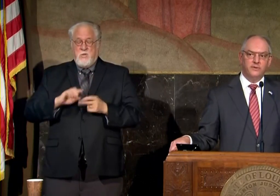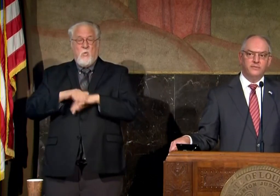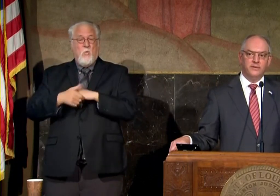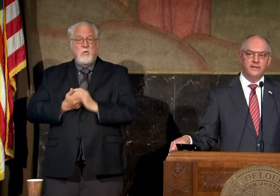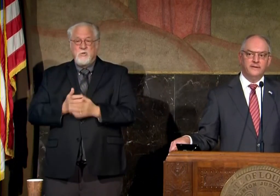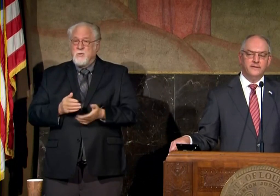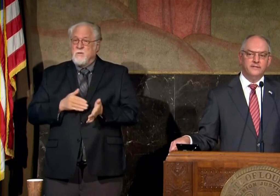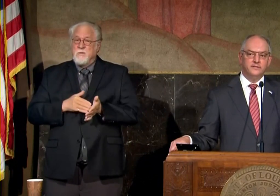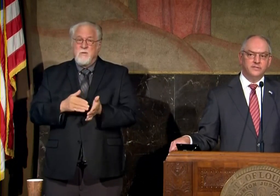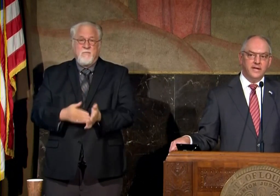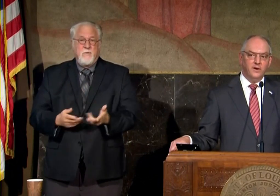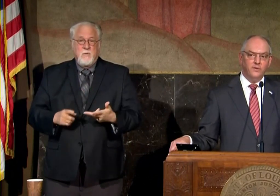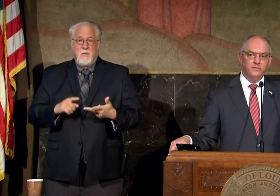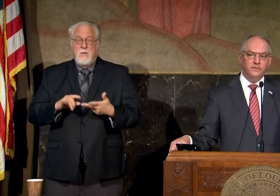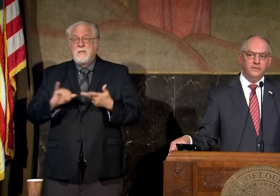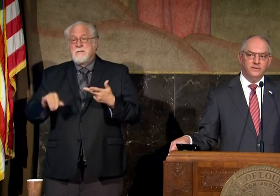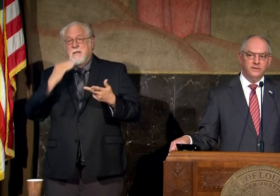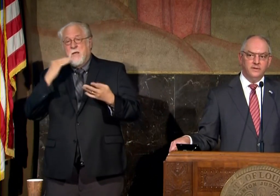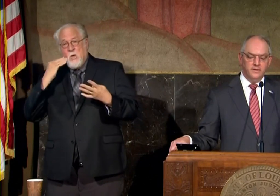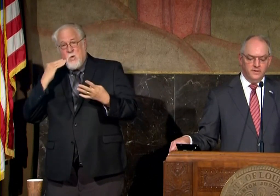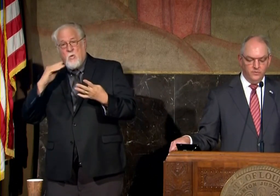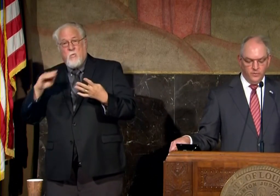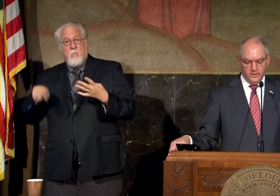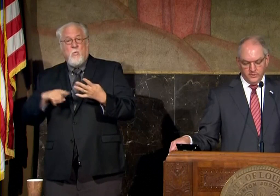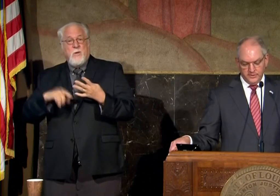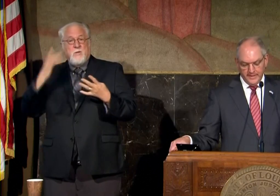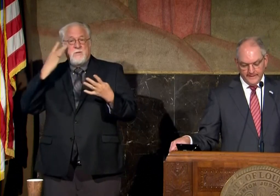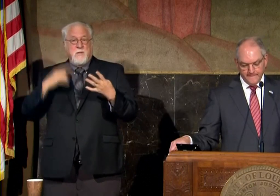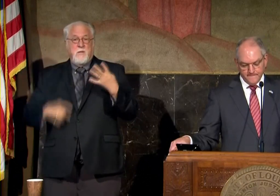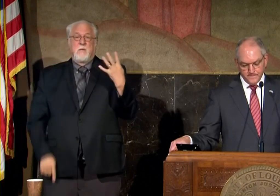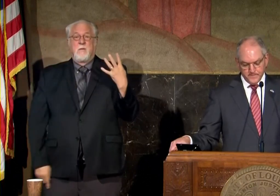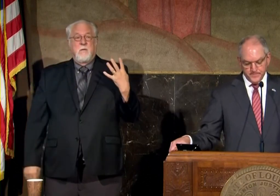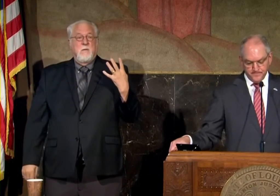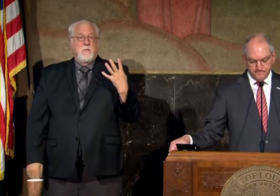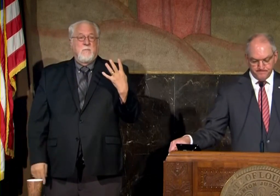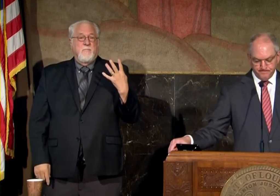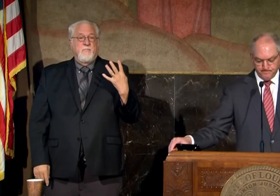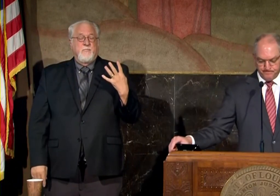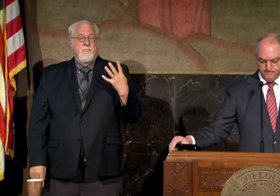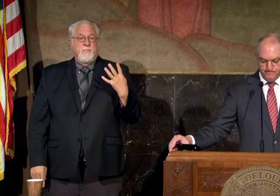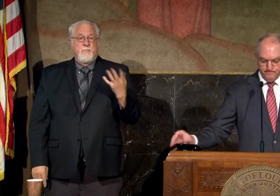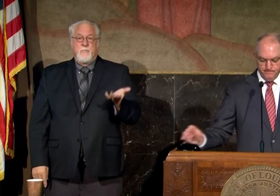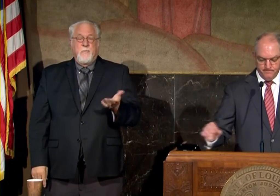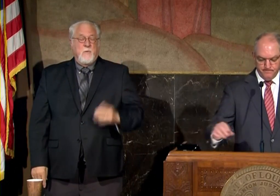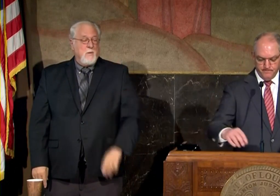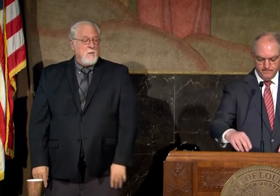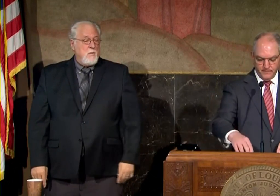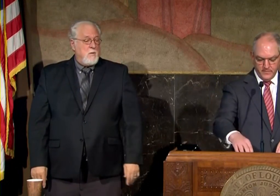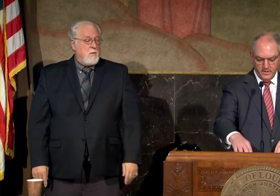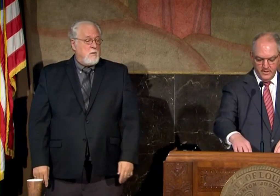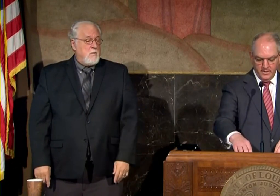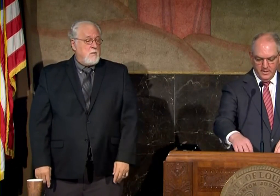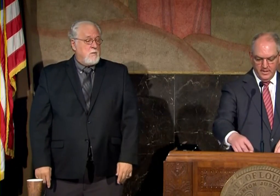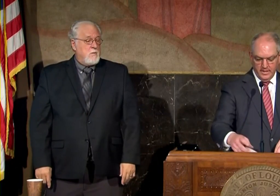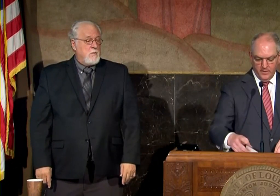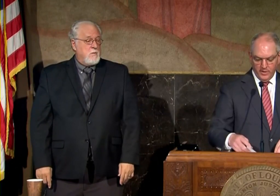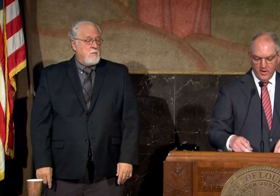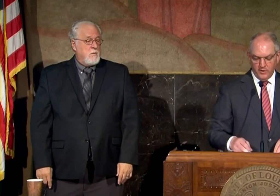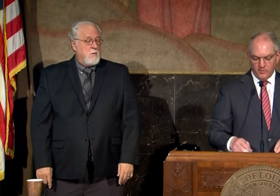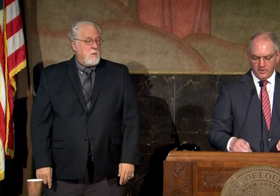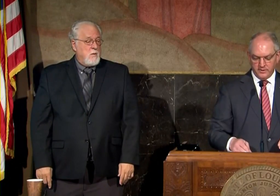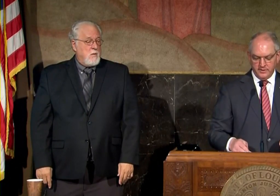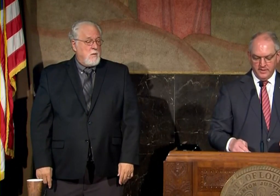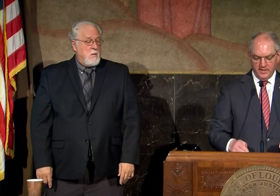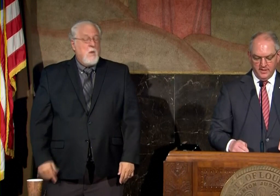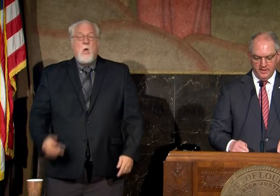hands frequently stay home uh when you're sick uh we